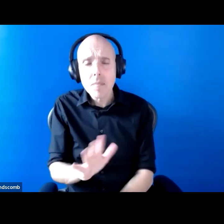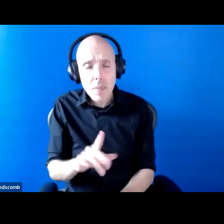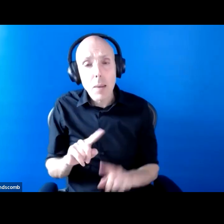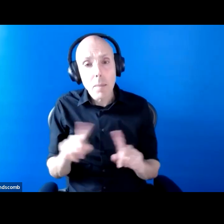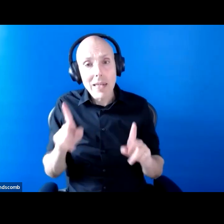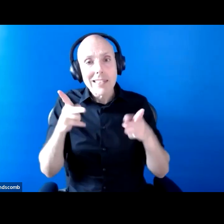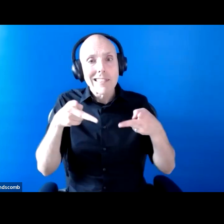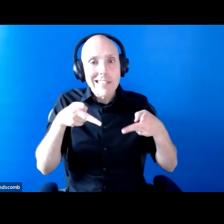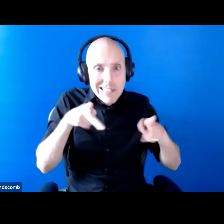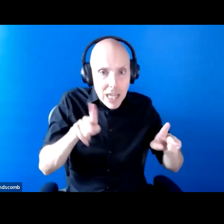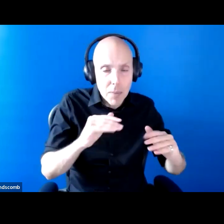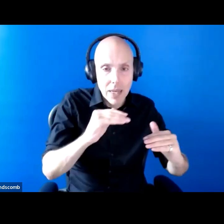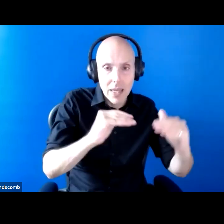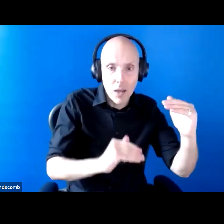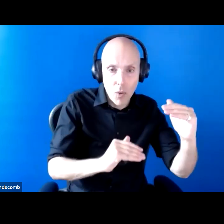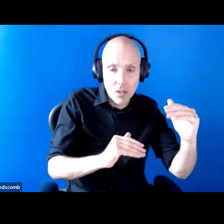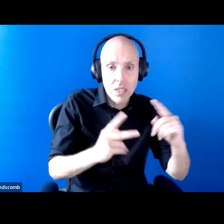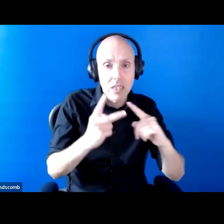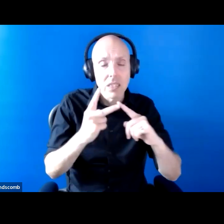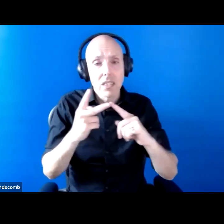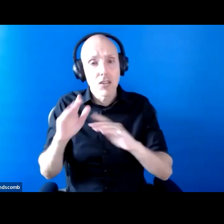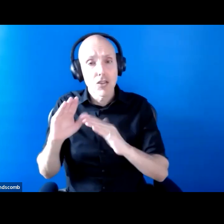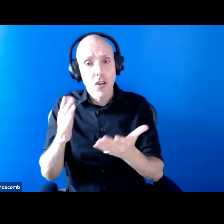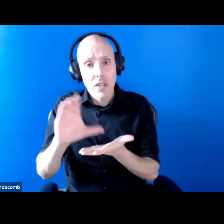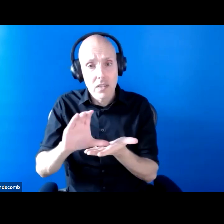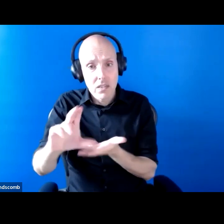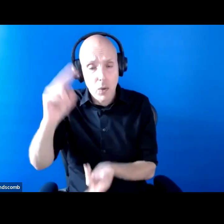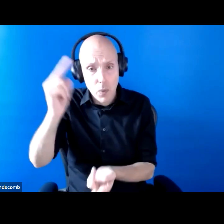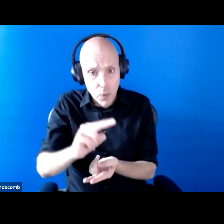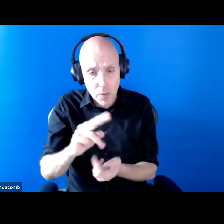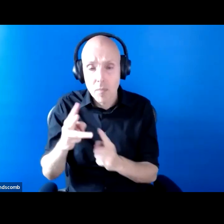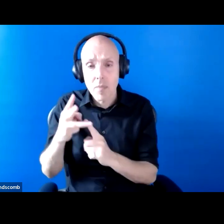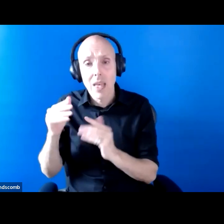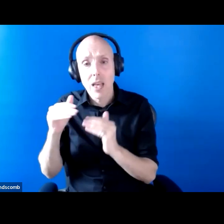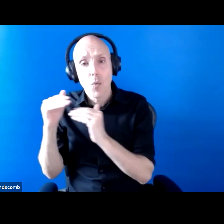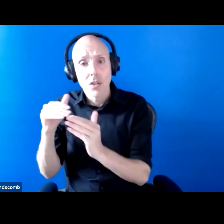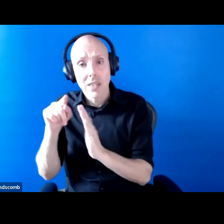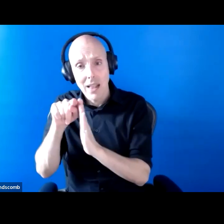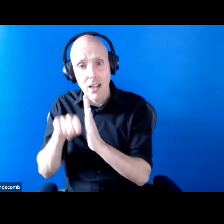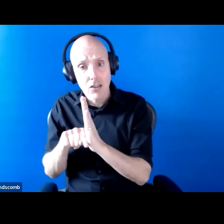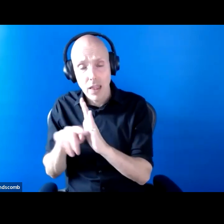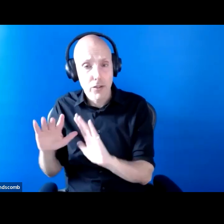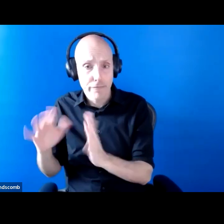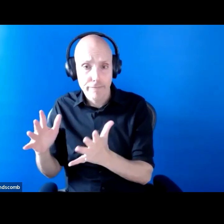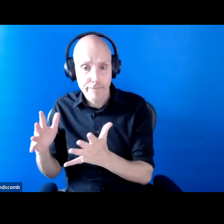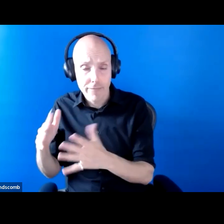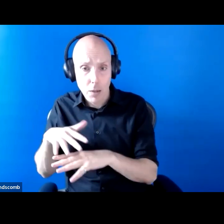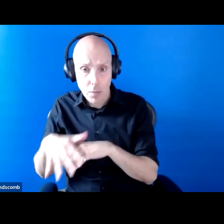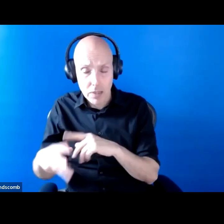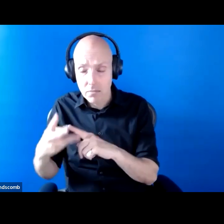of underfunding of services, because of failure to implement equality legislation, and because of disproportionate impact